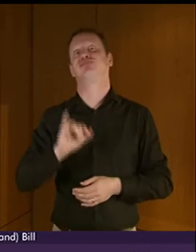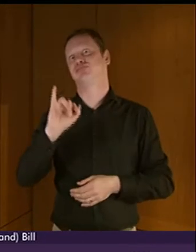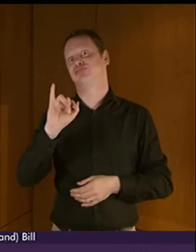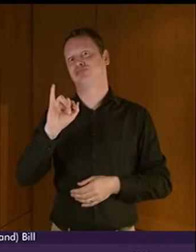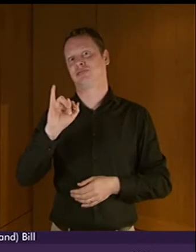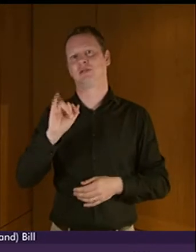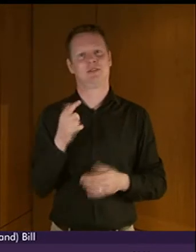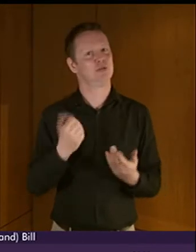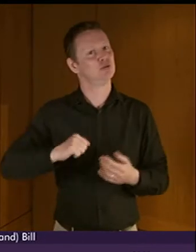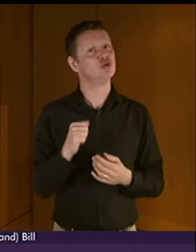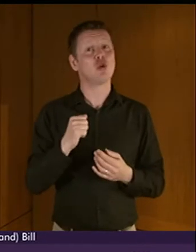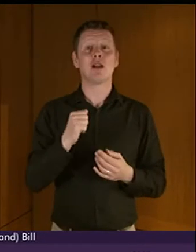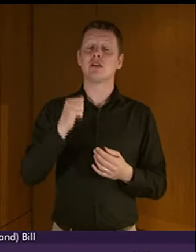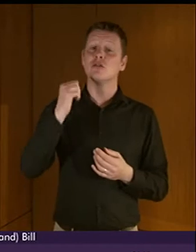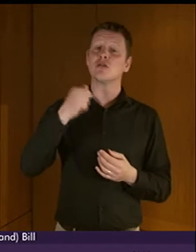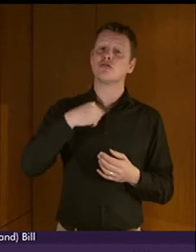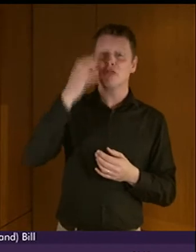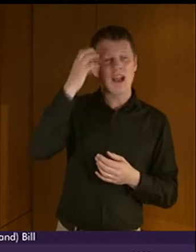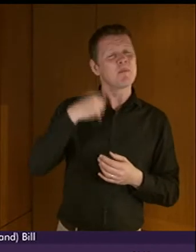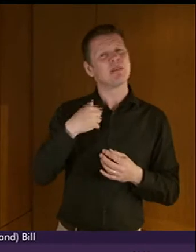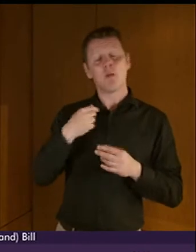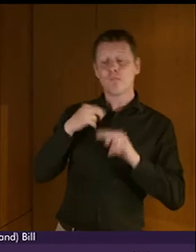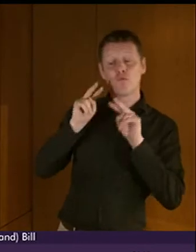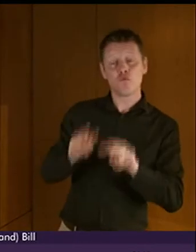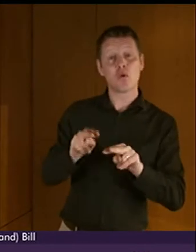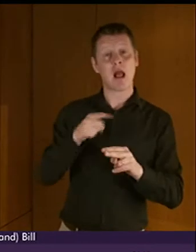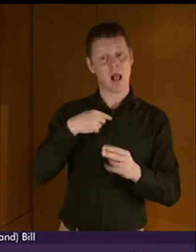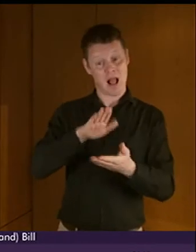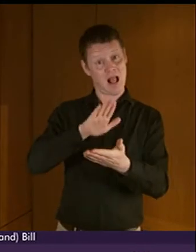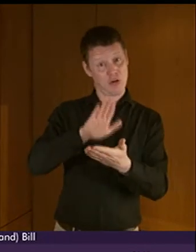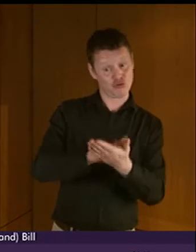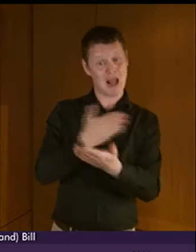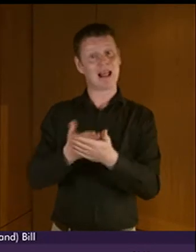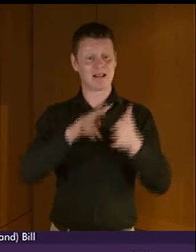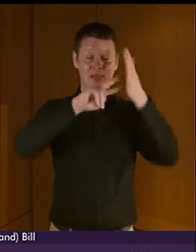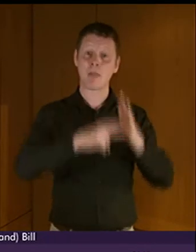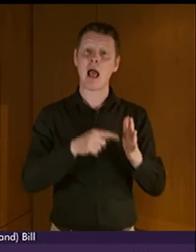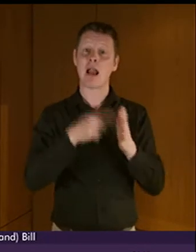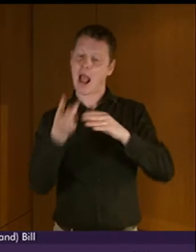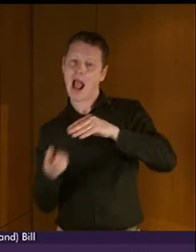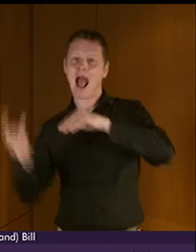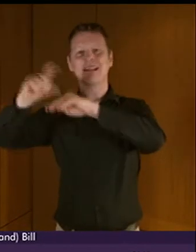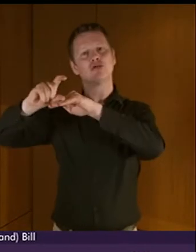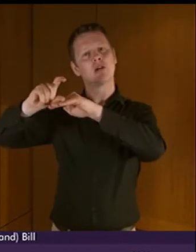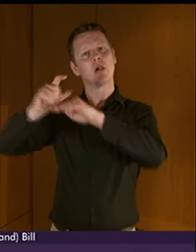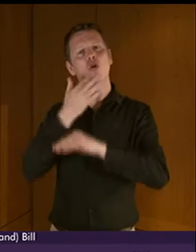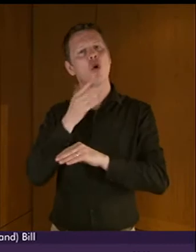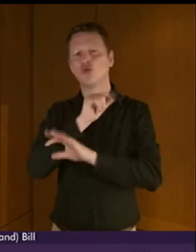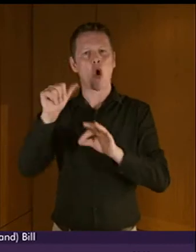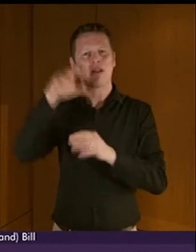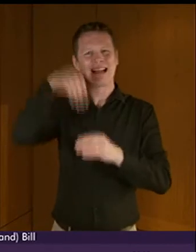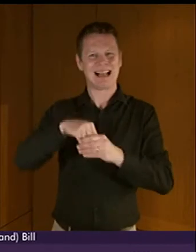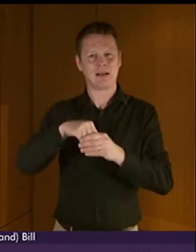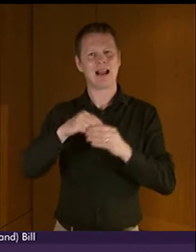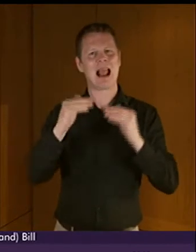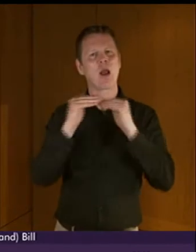Government's view that the cost of translating BSL plans would now be classed as an additional cost of the bill, rather than being subsumed under the existing